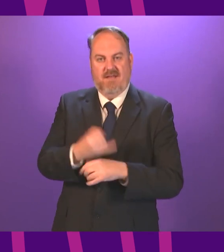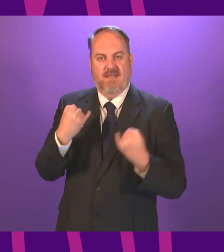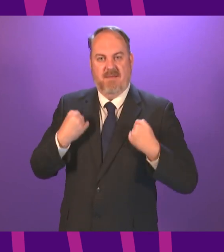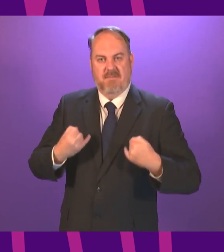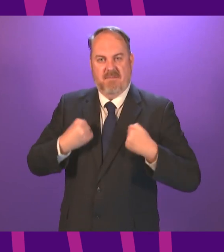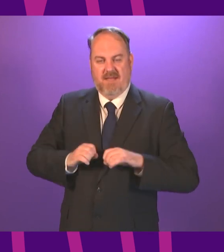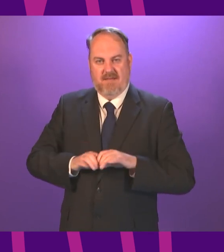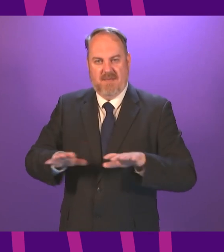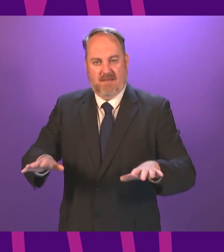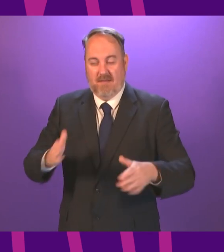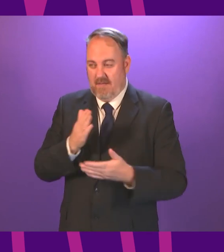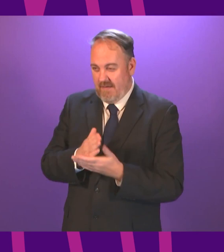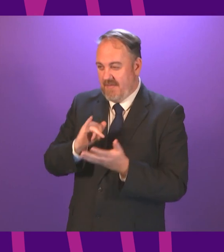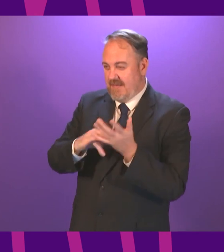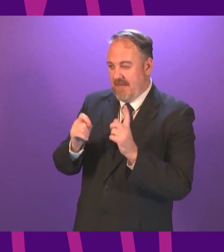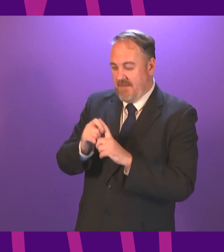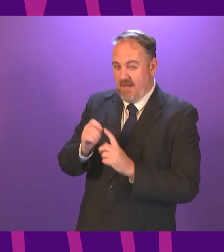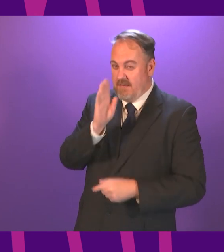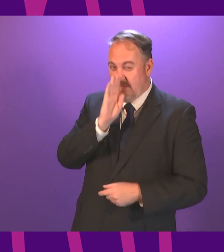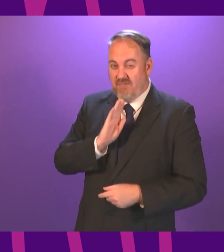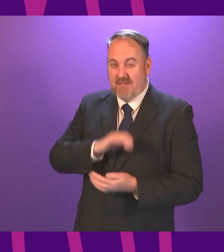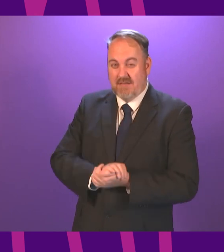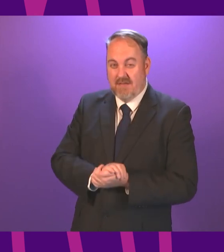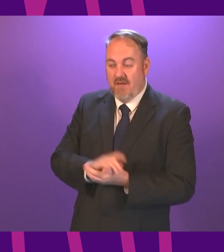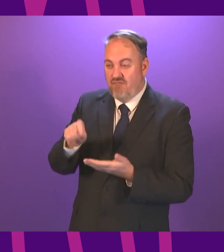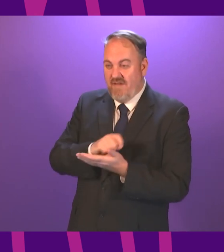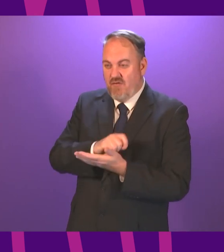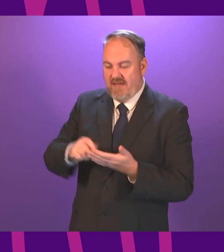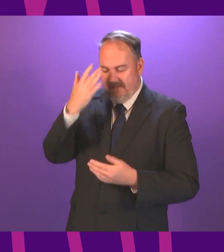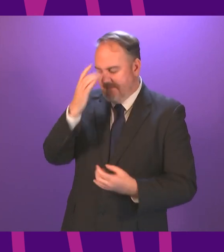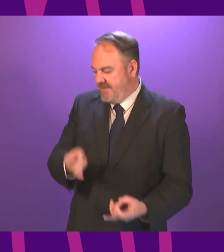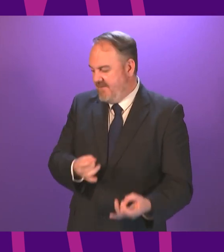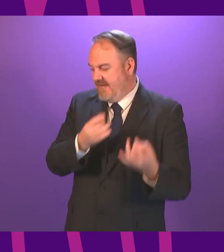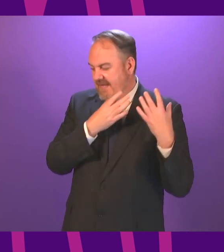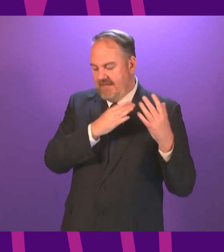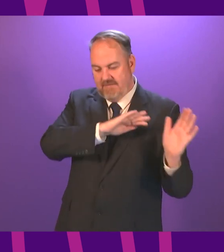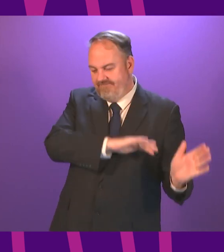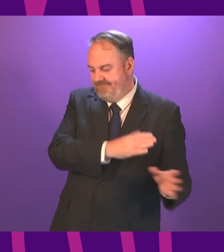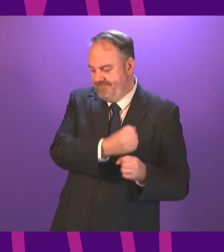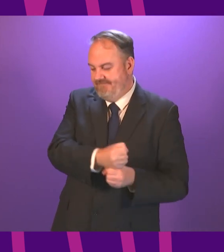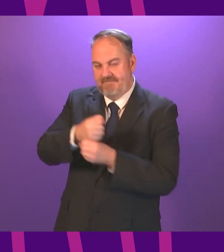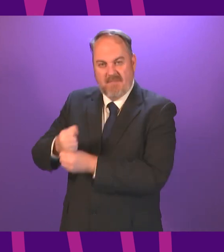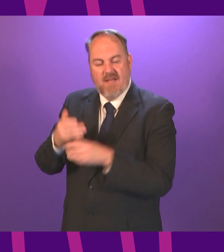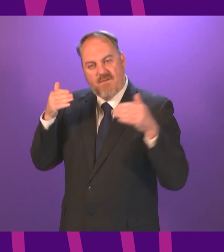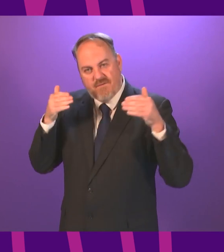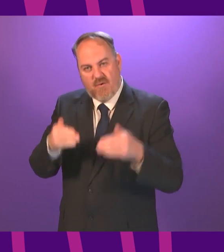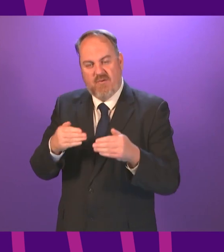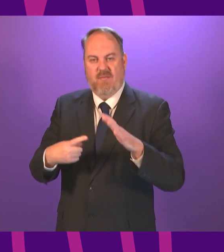serious about Scotland's recovery they will take another referendum off the table and focus on what matters to the people of Scotland